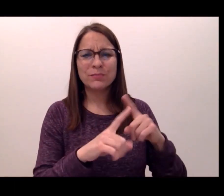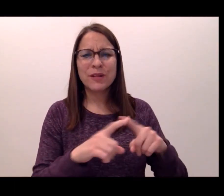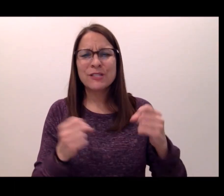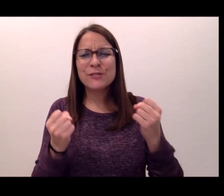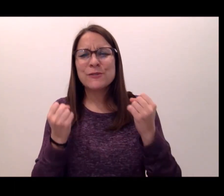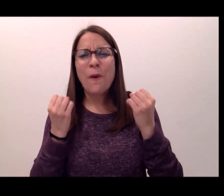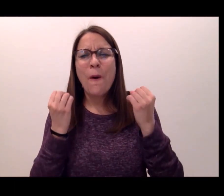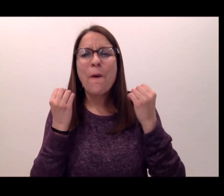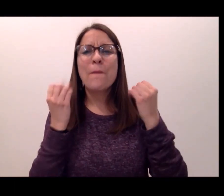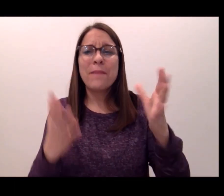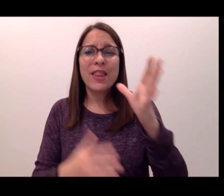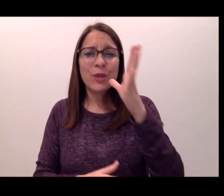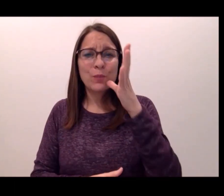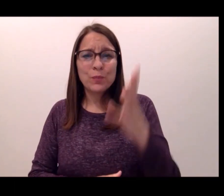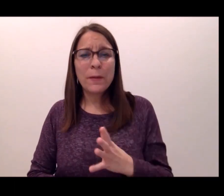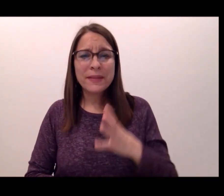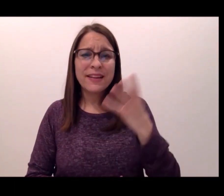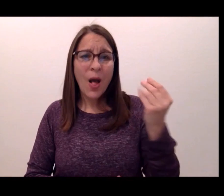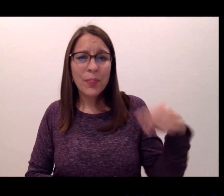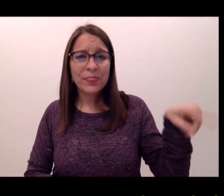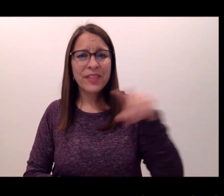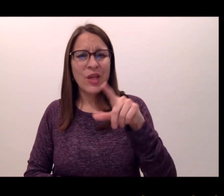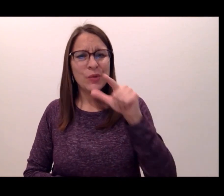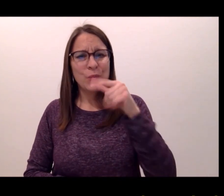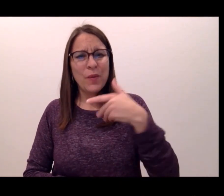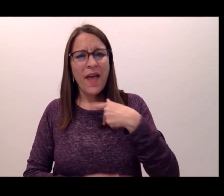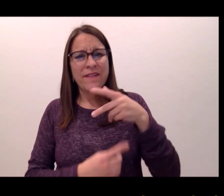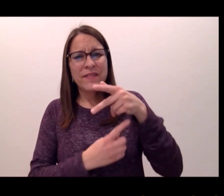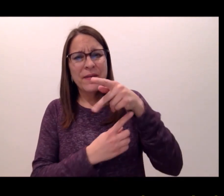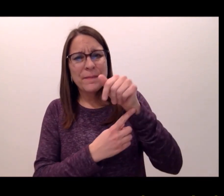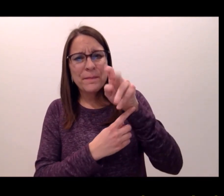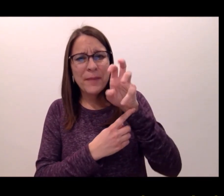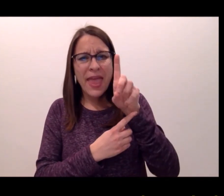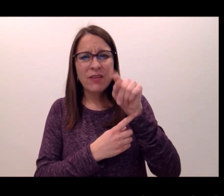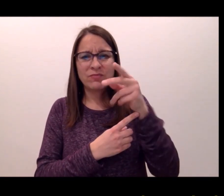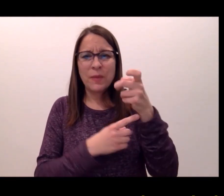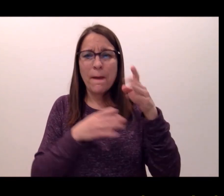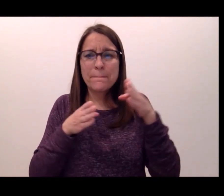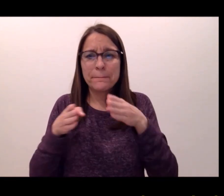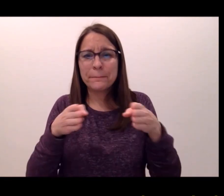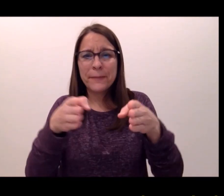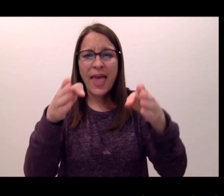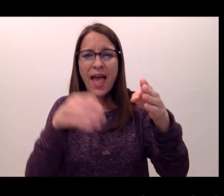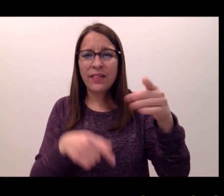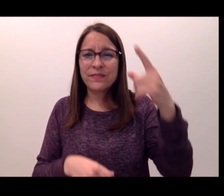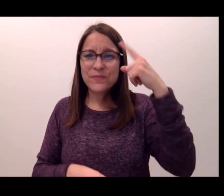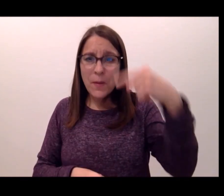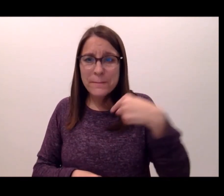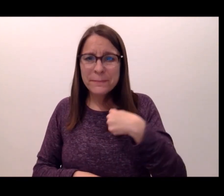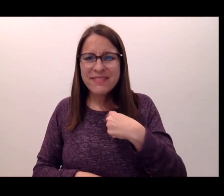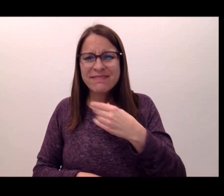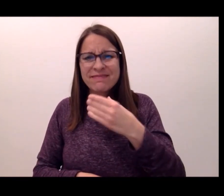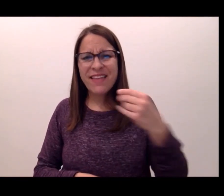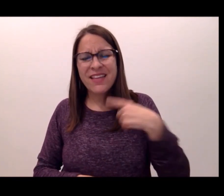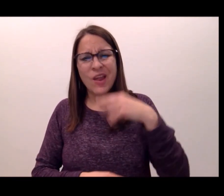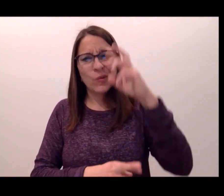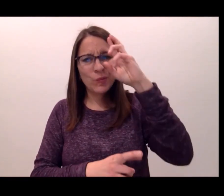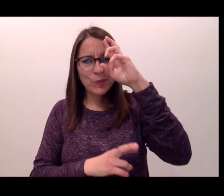I have had so many role models. There are so many women out there who have paved a path for me, and I really respect them for that.